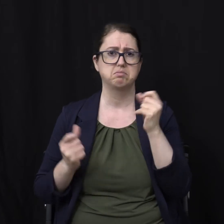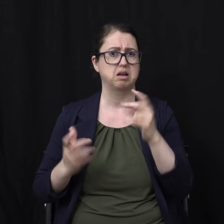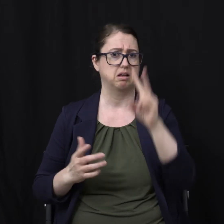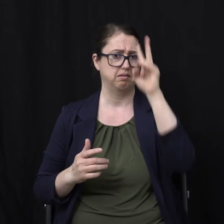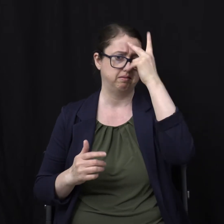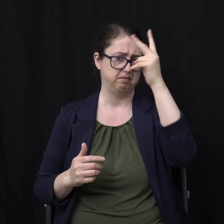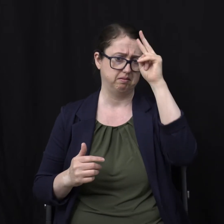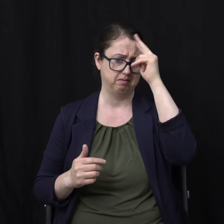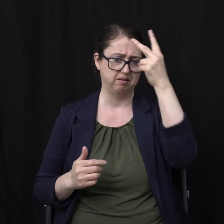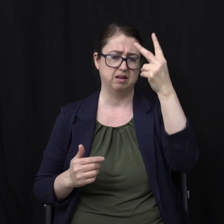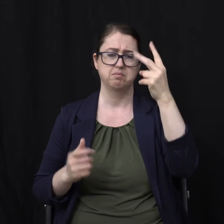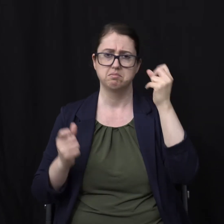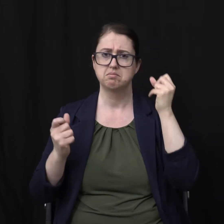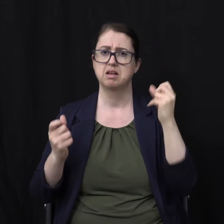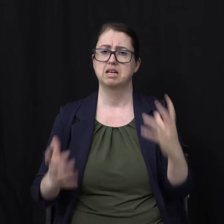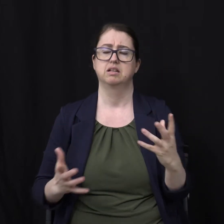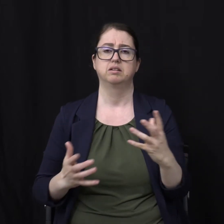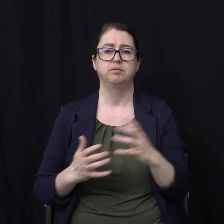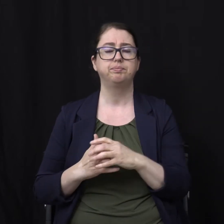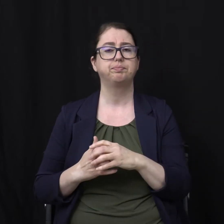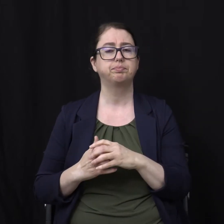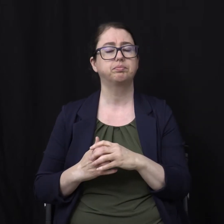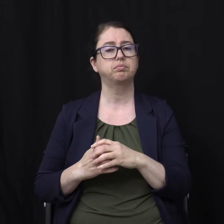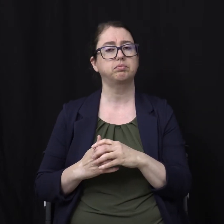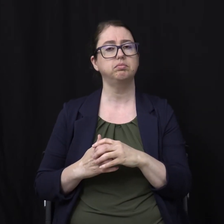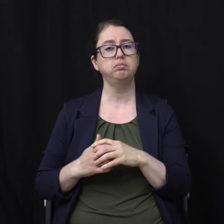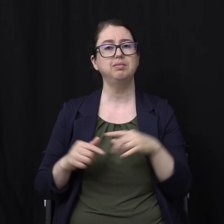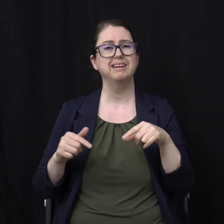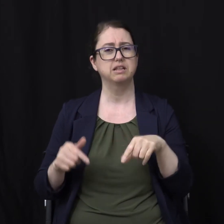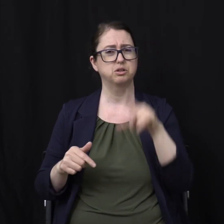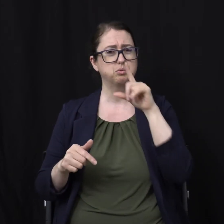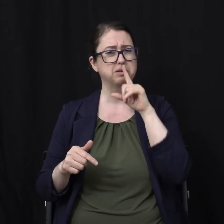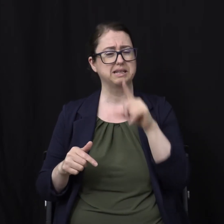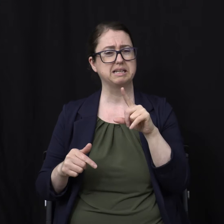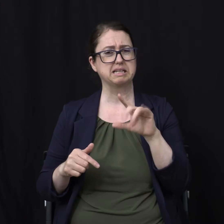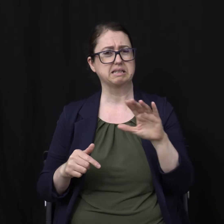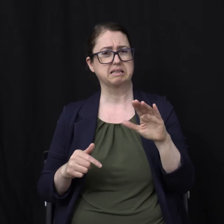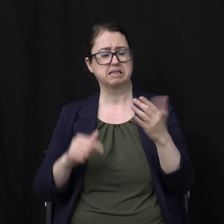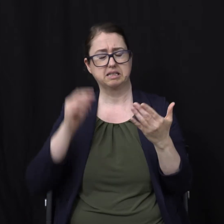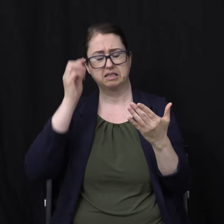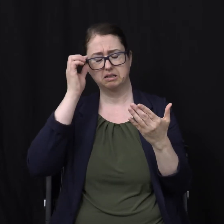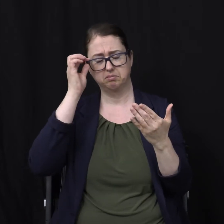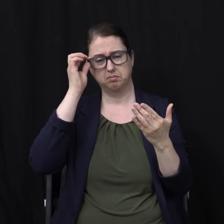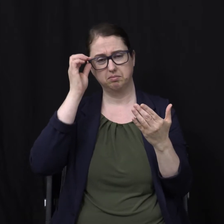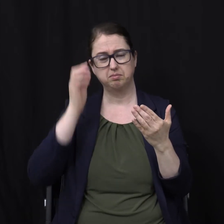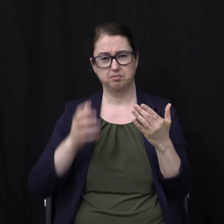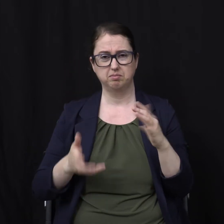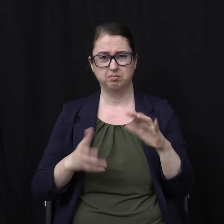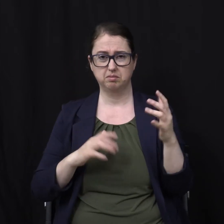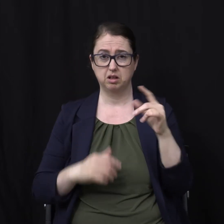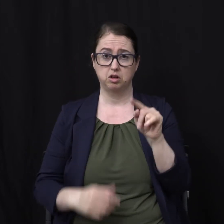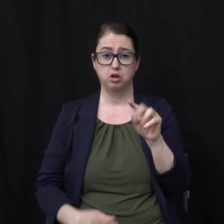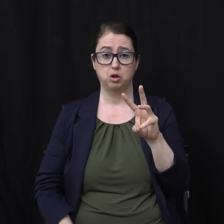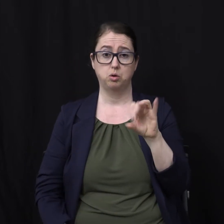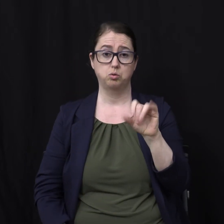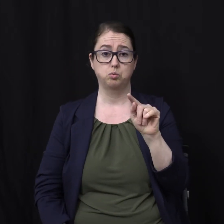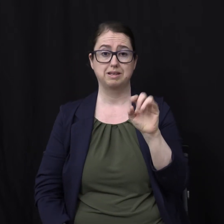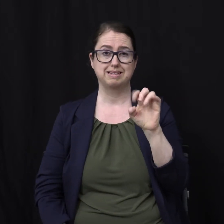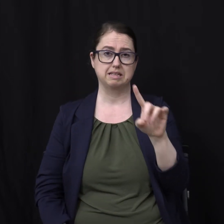teaching in the Bible This one is going to A twisted truth untangled You've heard of that free resource When we look at